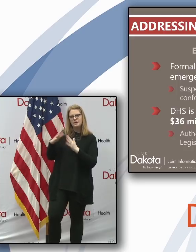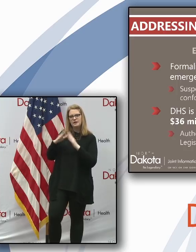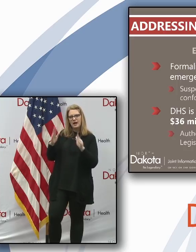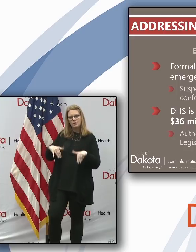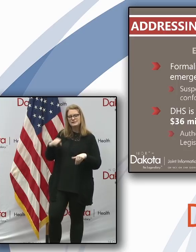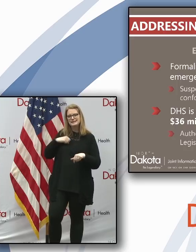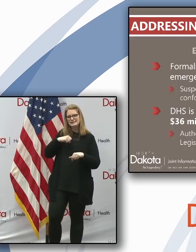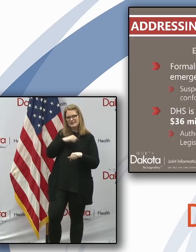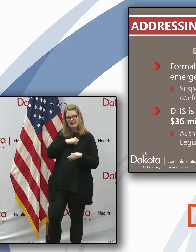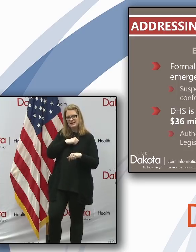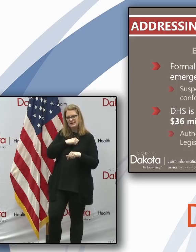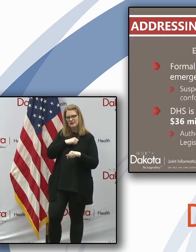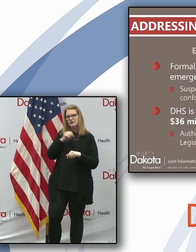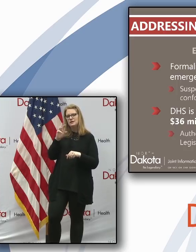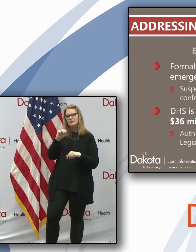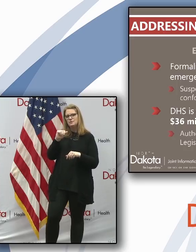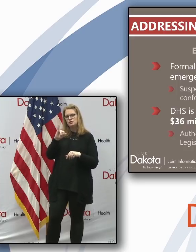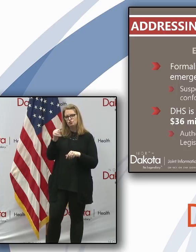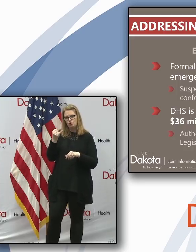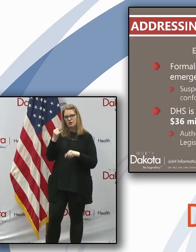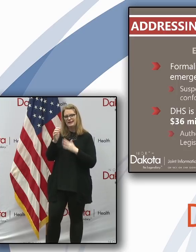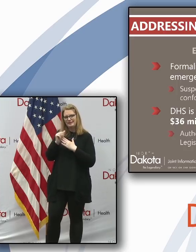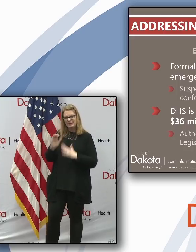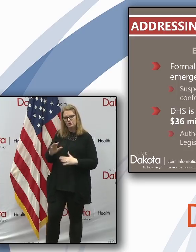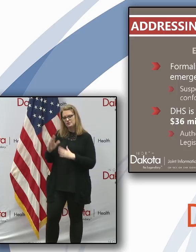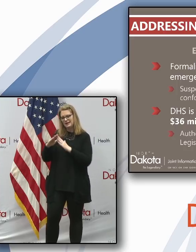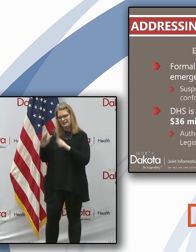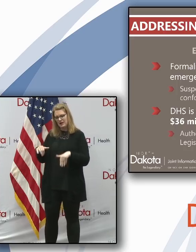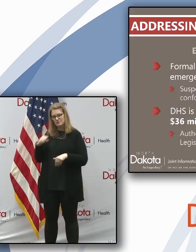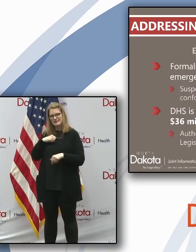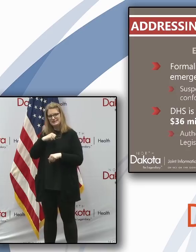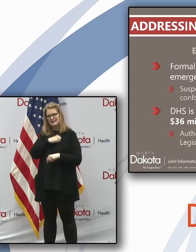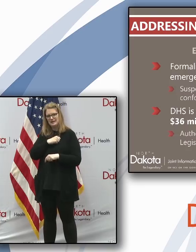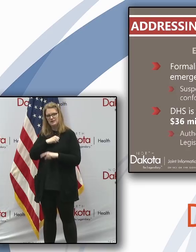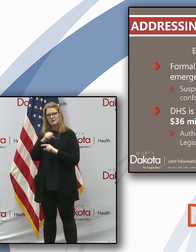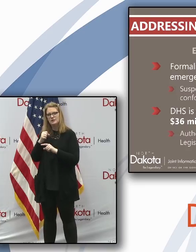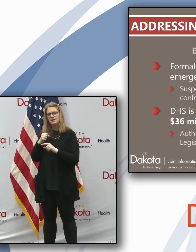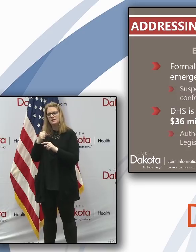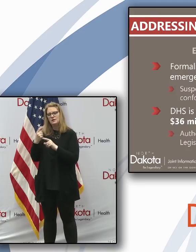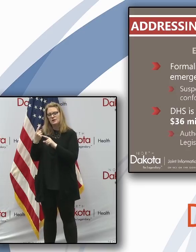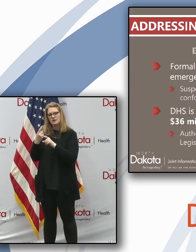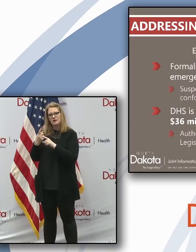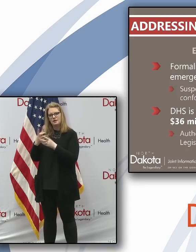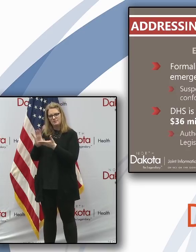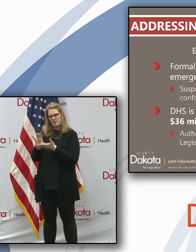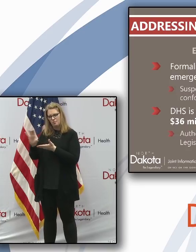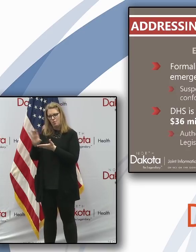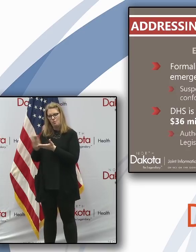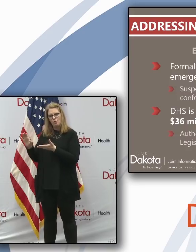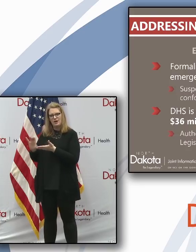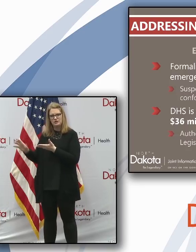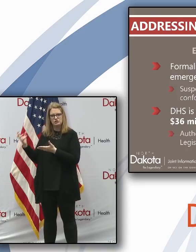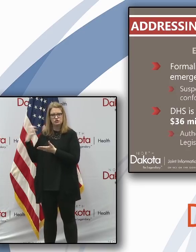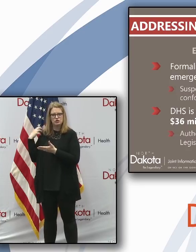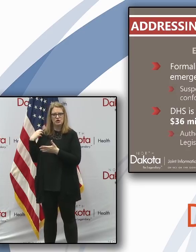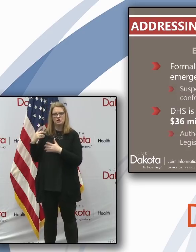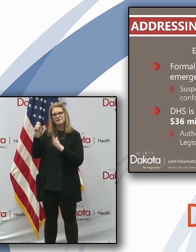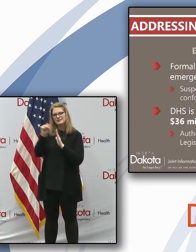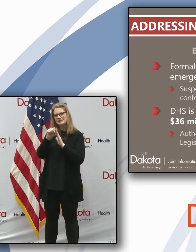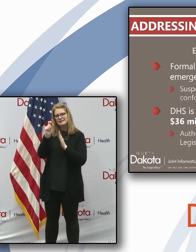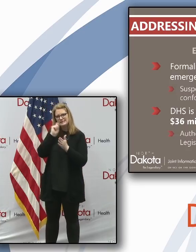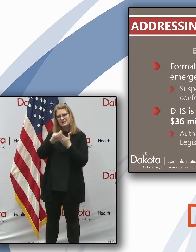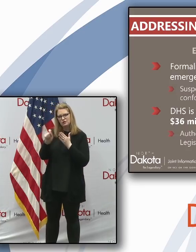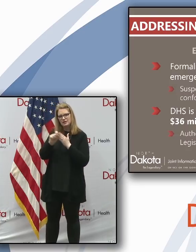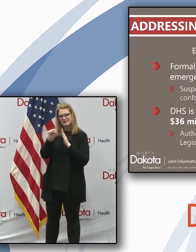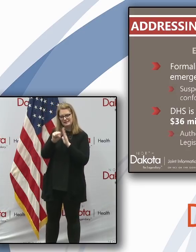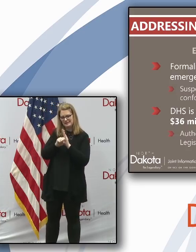and Senate, uh, majority leaders and the house and Senate, uh, appropriations chairs, along with the secretary of state and myself.